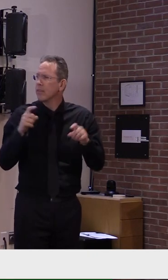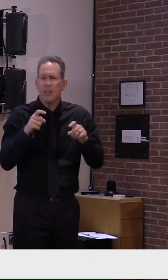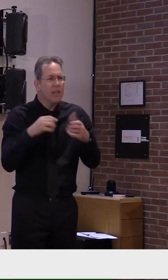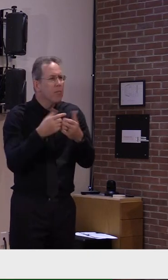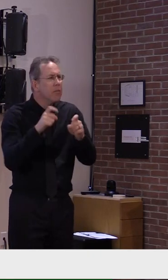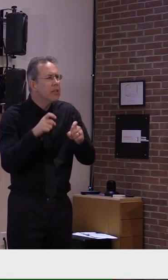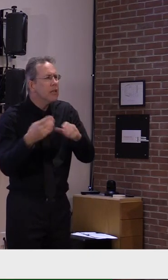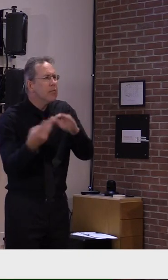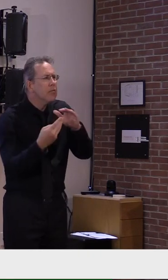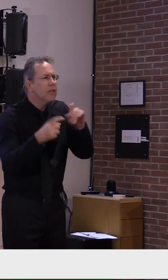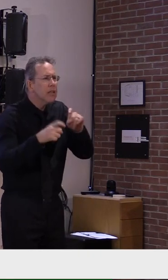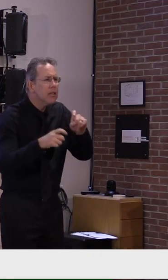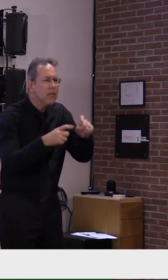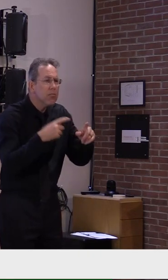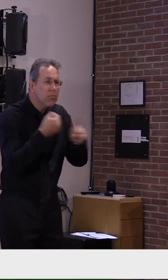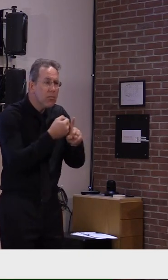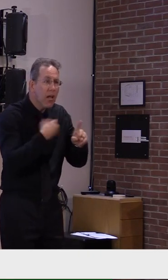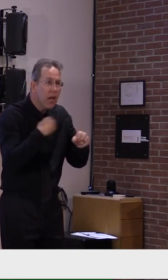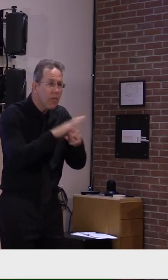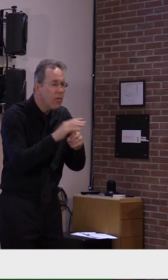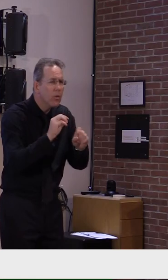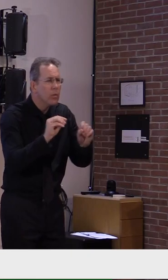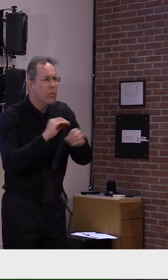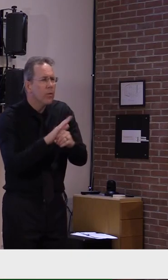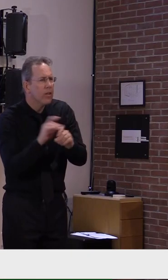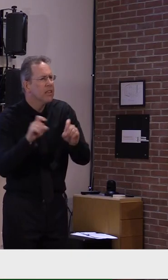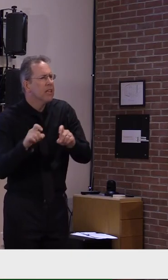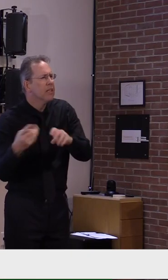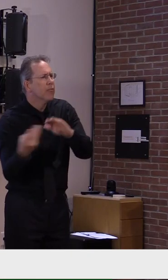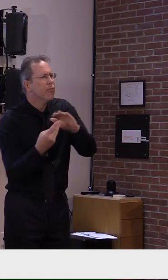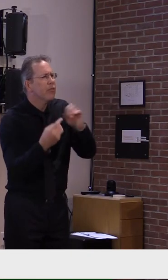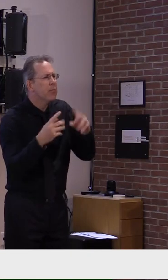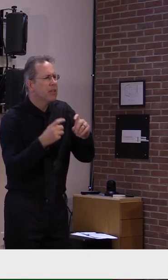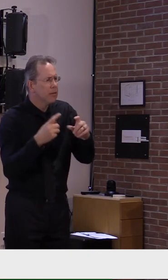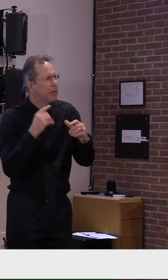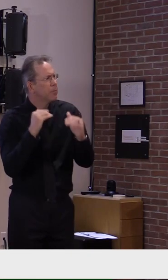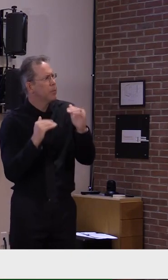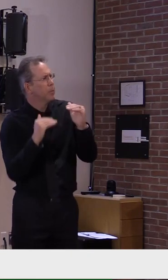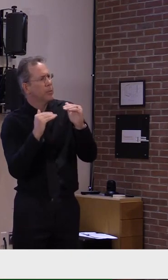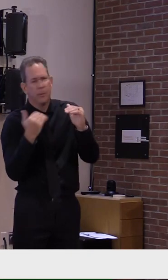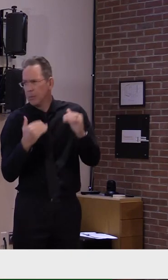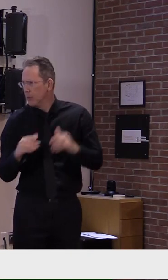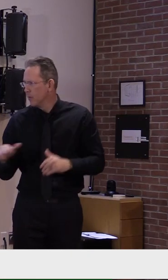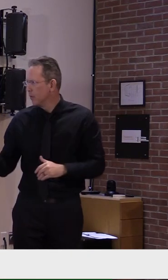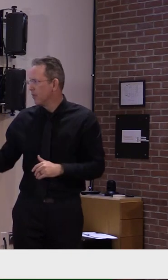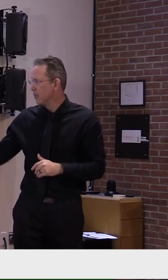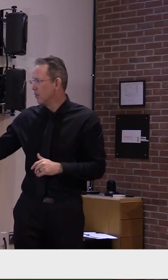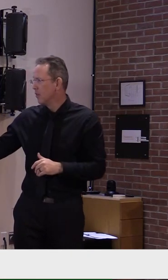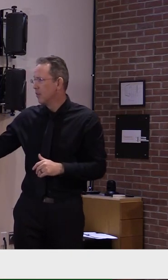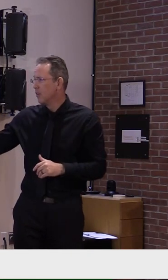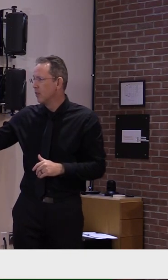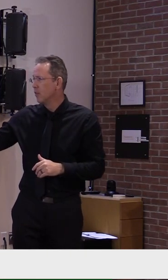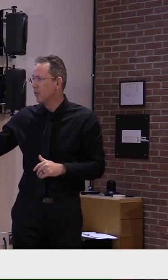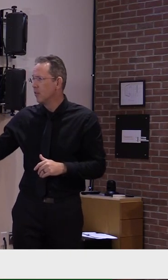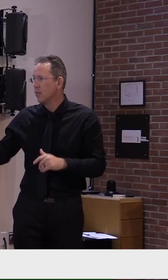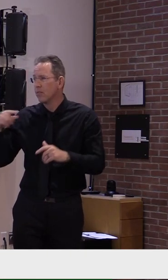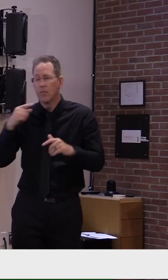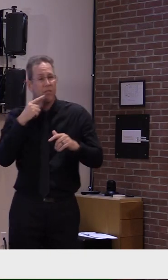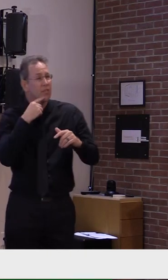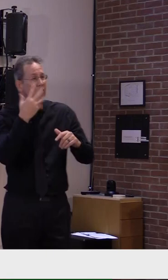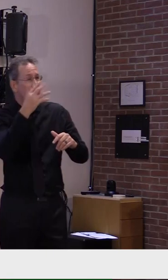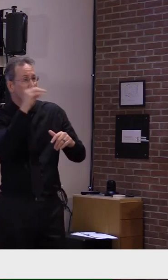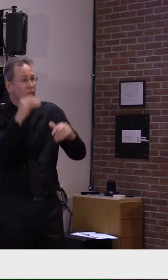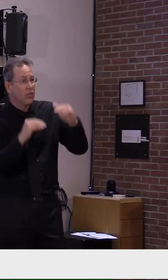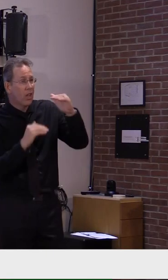getting close to that guardrail and at a higher and more sustained level over the last week to 10 days. And just